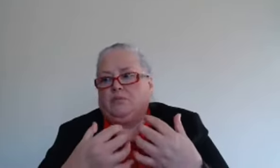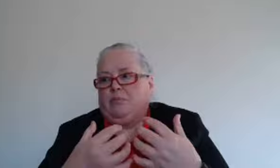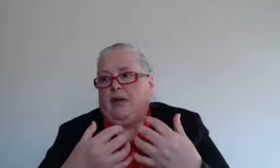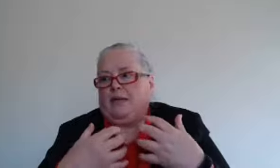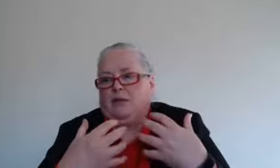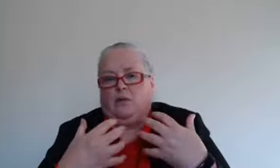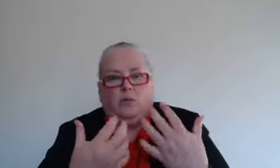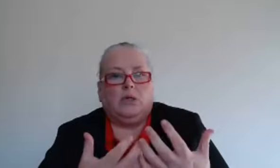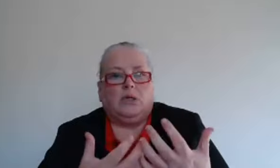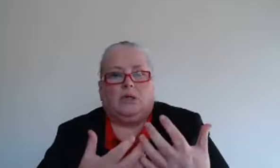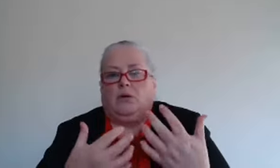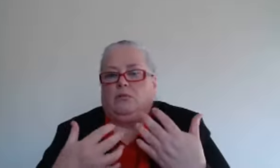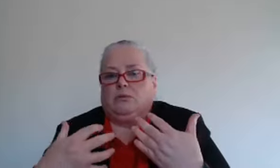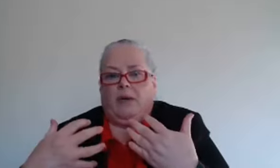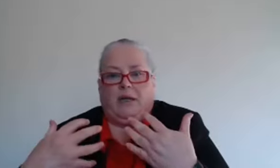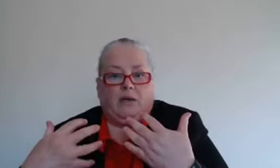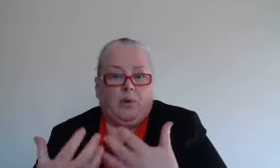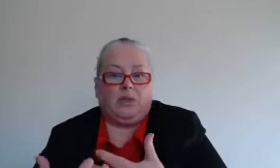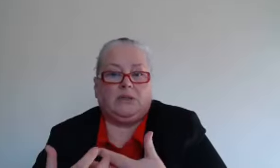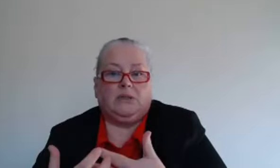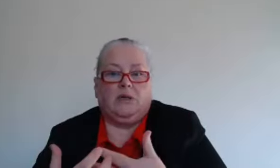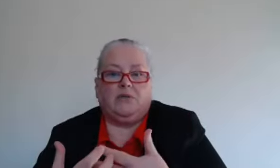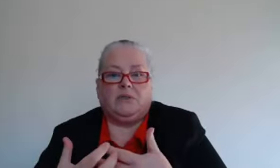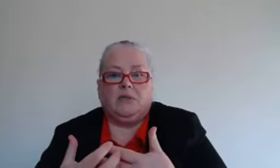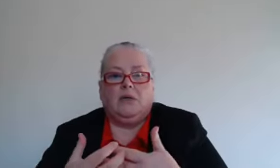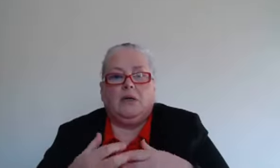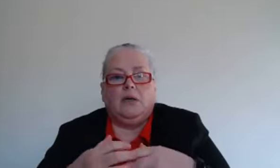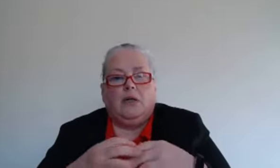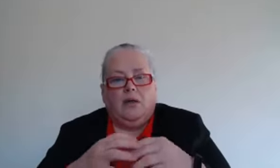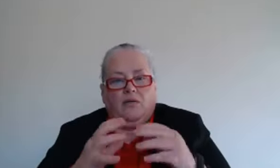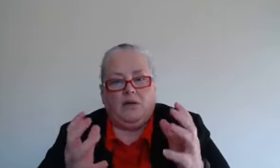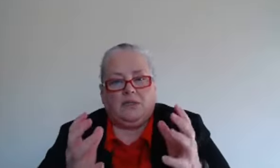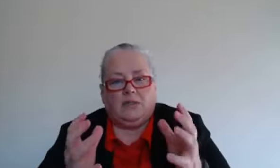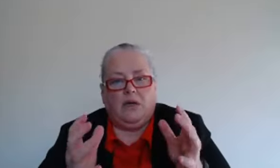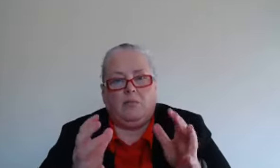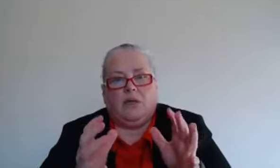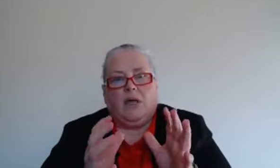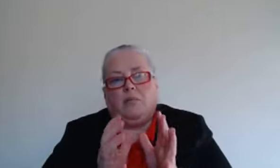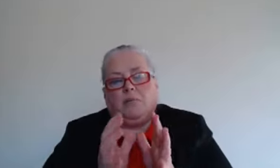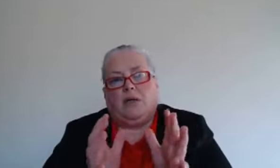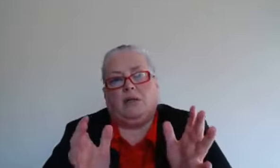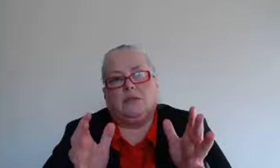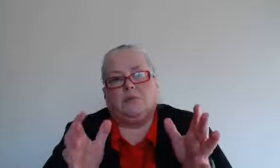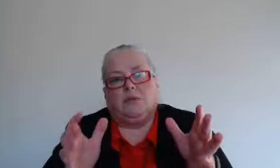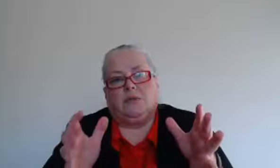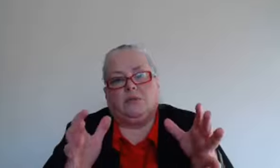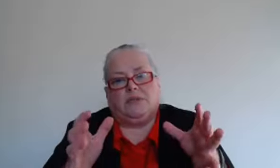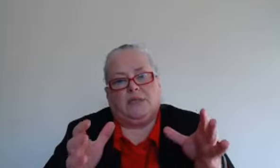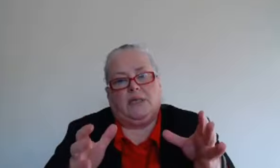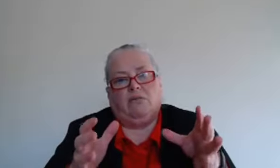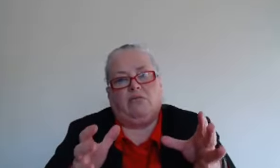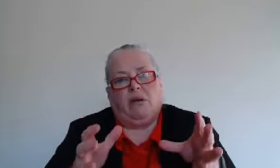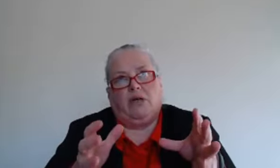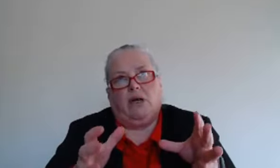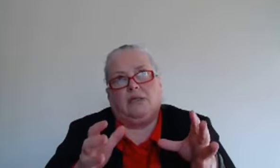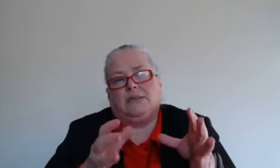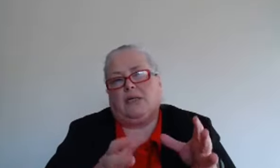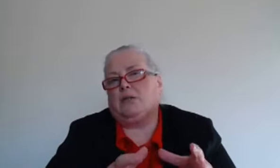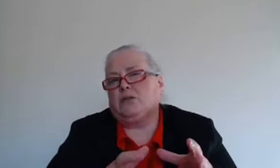us back in our work it can hold us back in our personal lives an awful lot of time it can be because we're we're setting very high standards